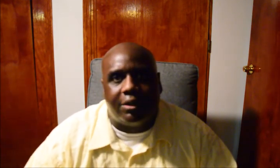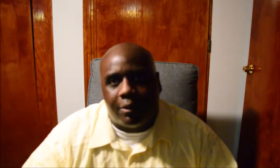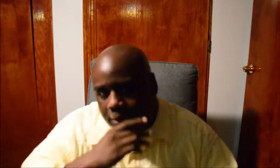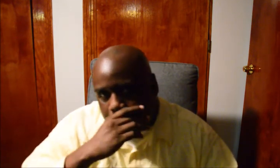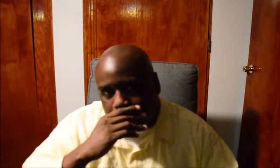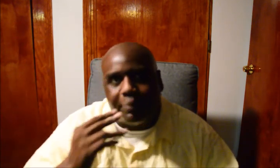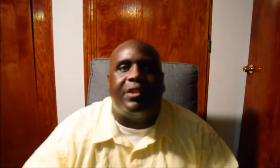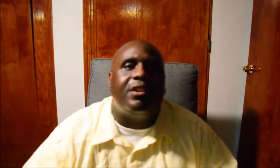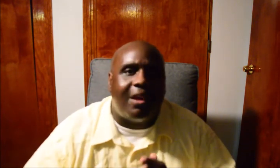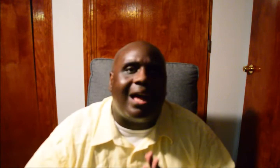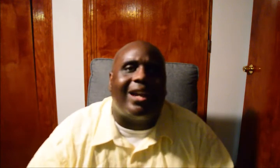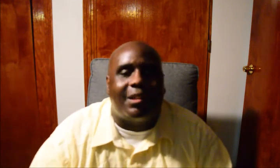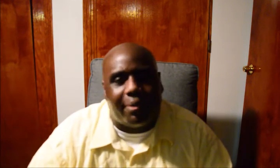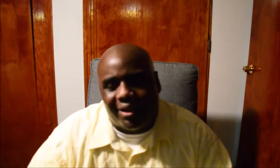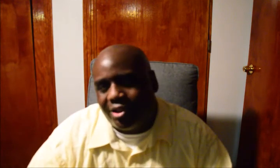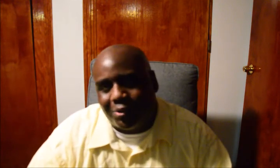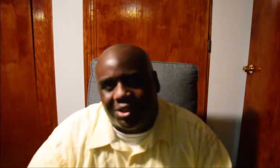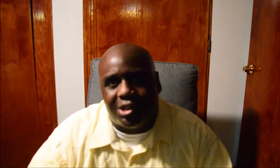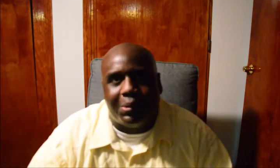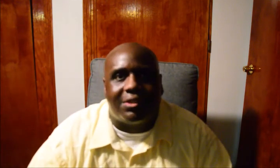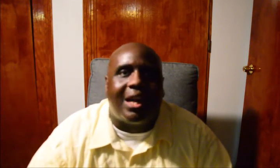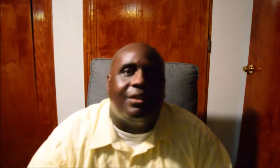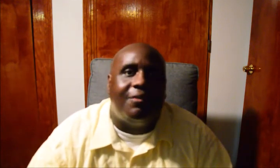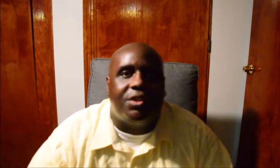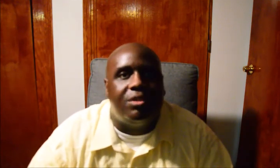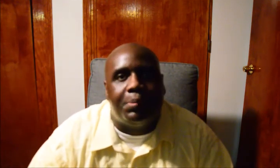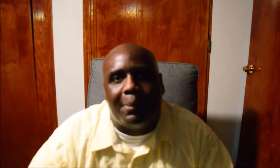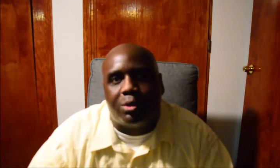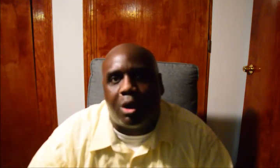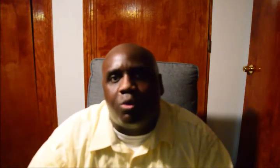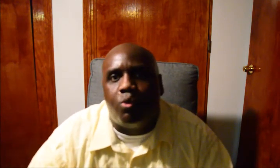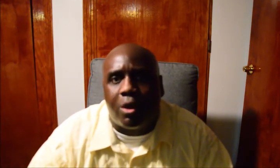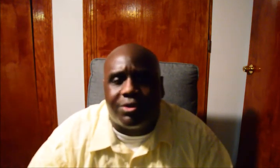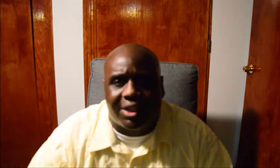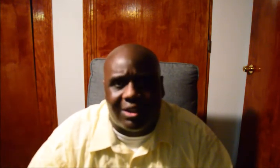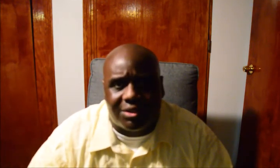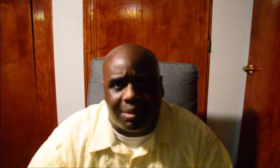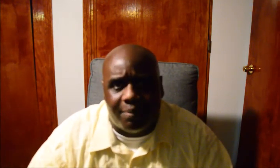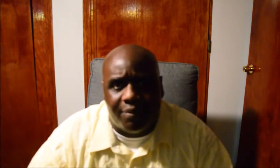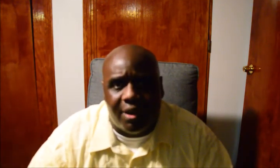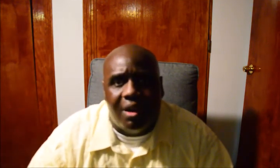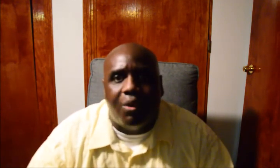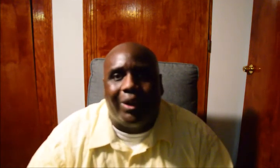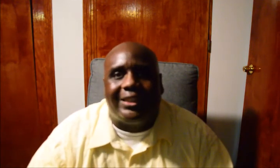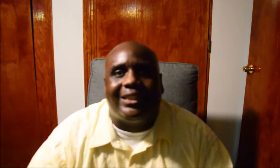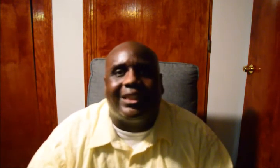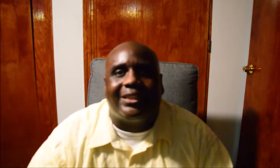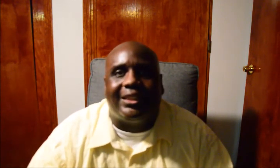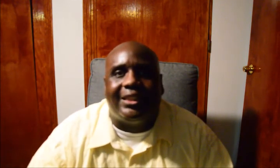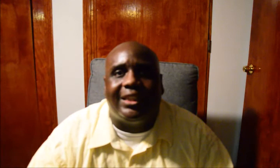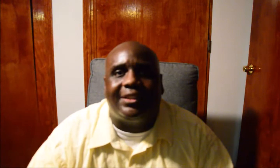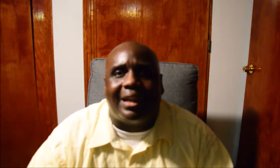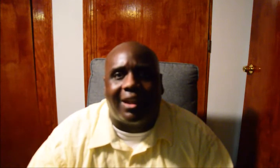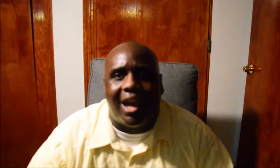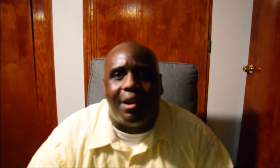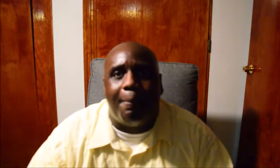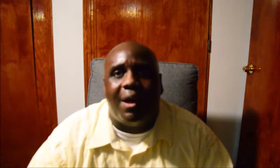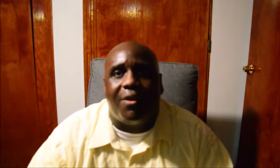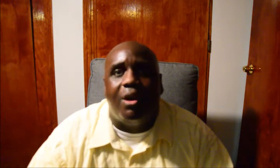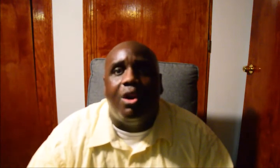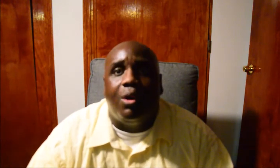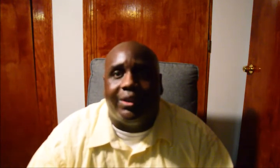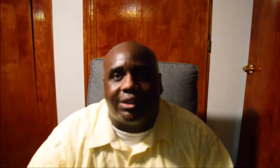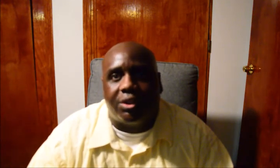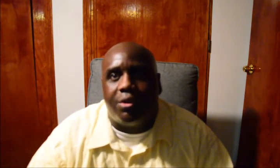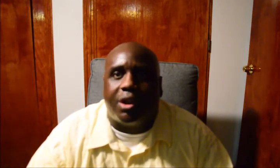Because, you know, I like to bring these receipts because I love to use people's own words against them, where she says that she's not the kind of